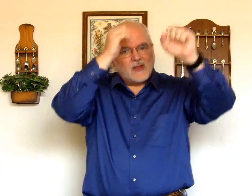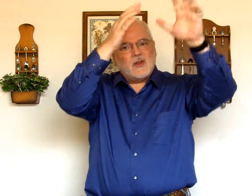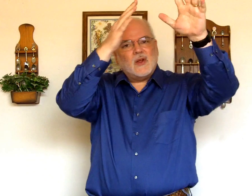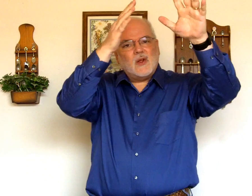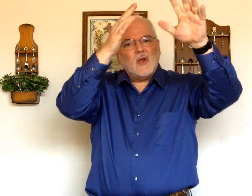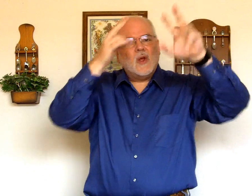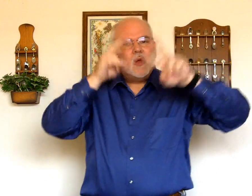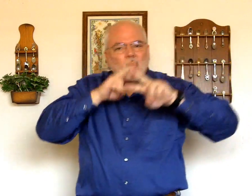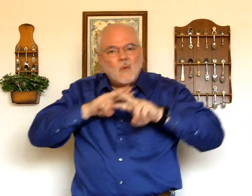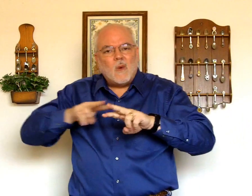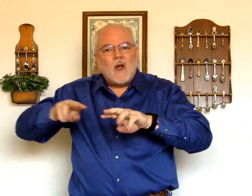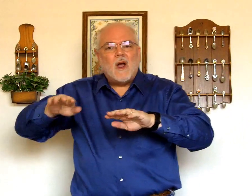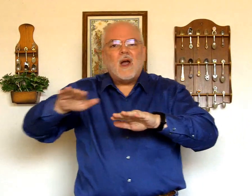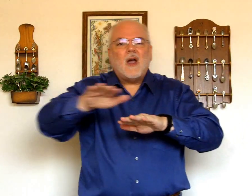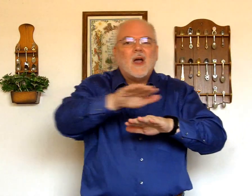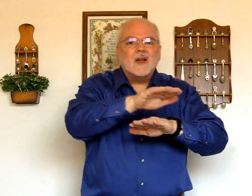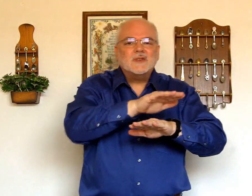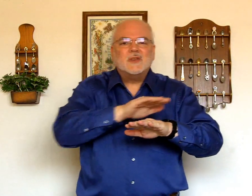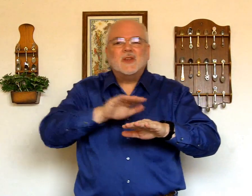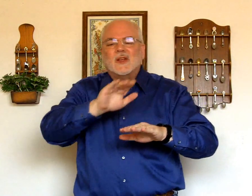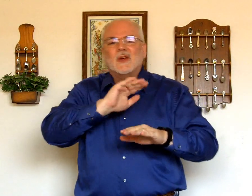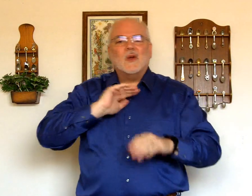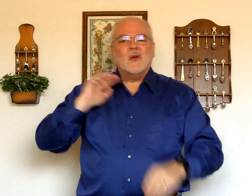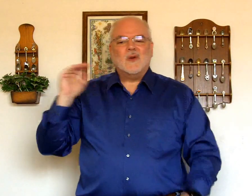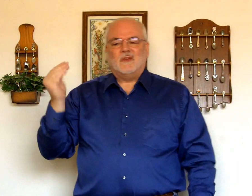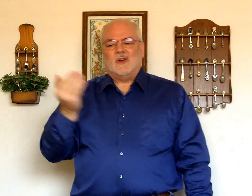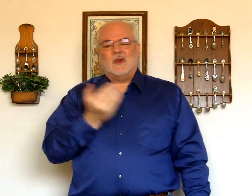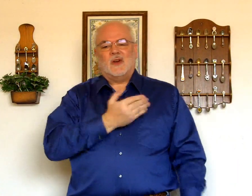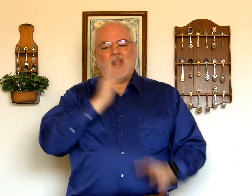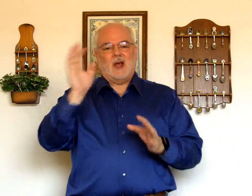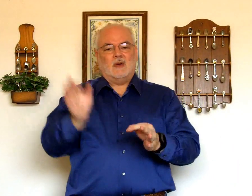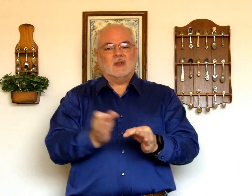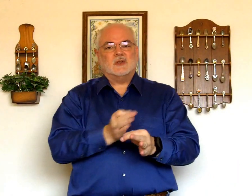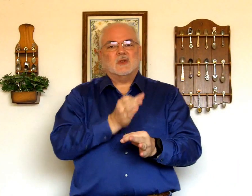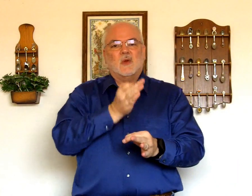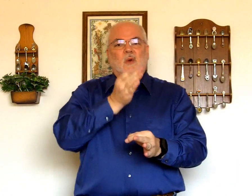watching over our soul